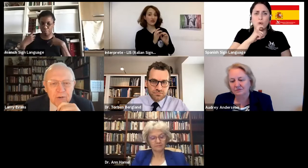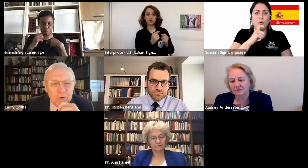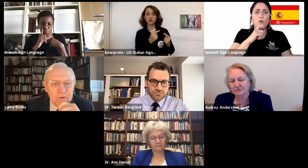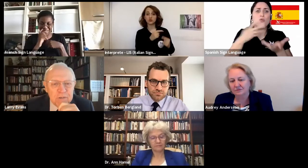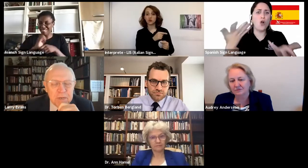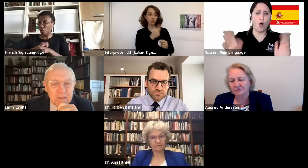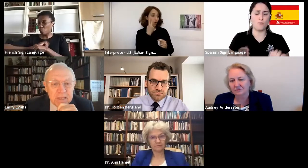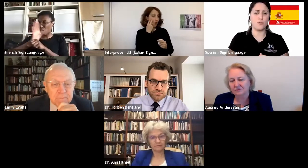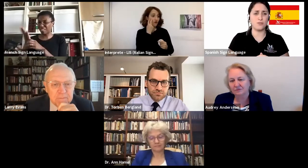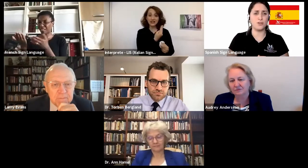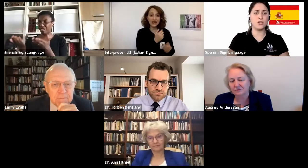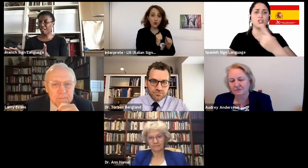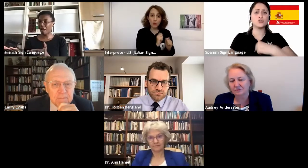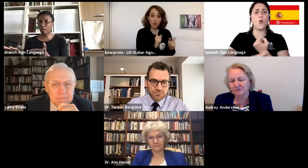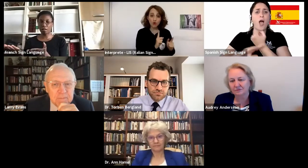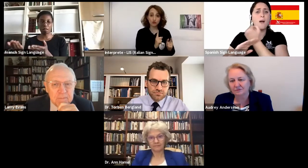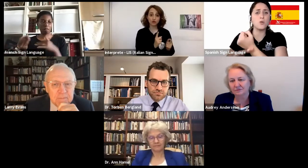Who would like to speak to that?